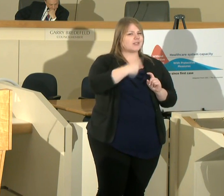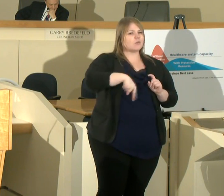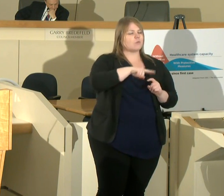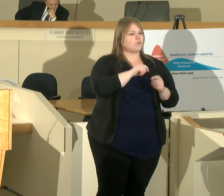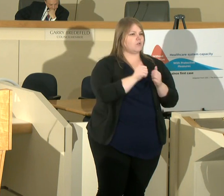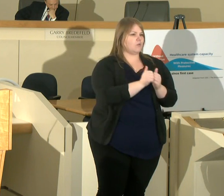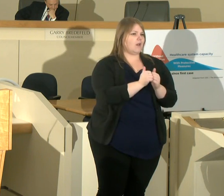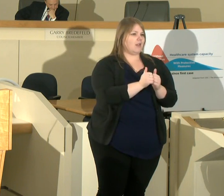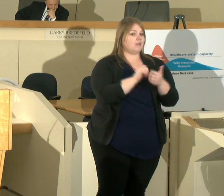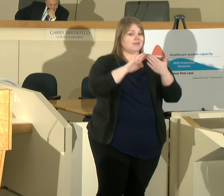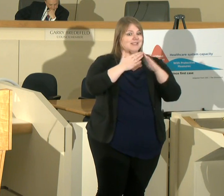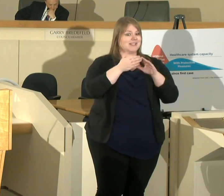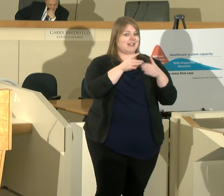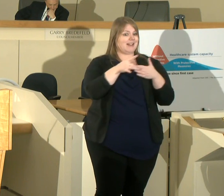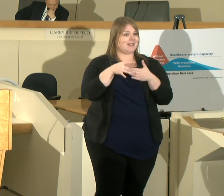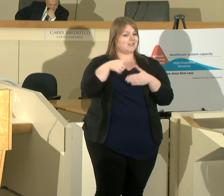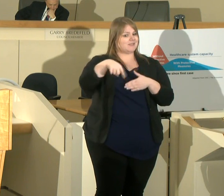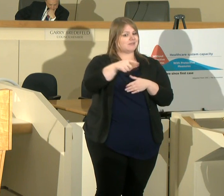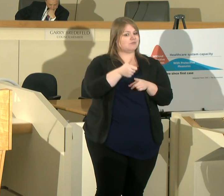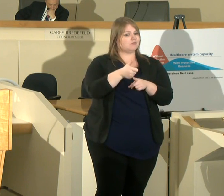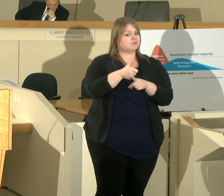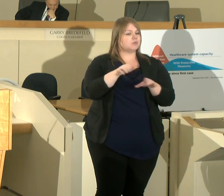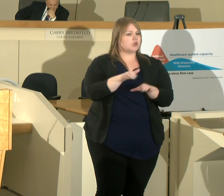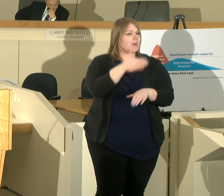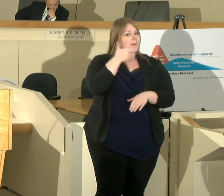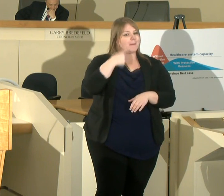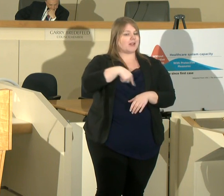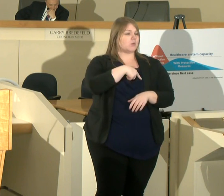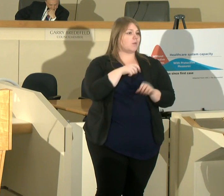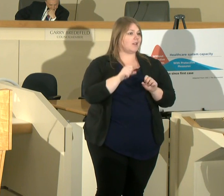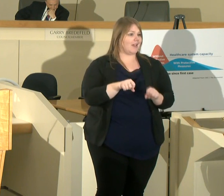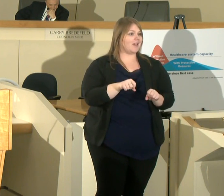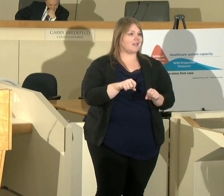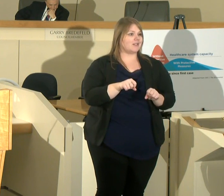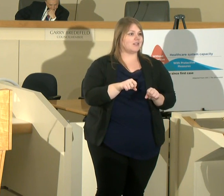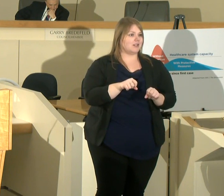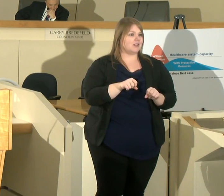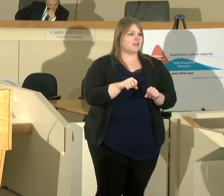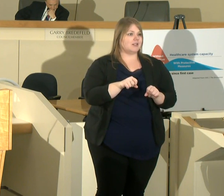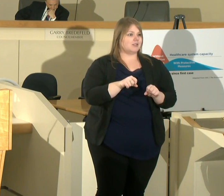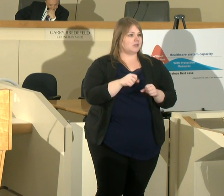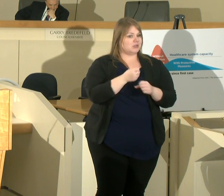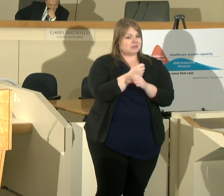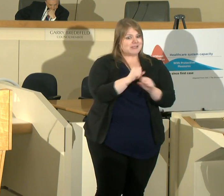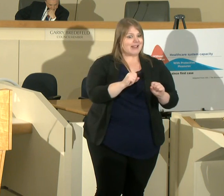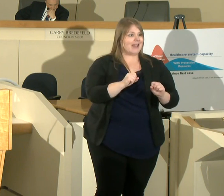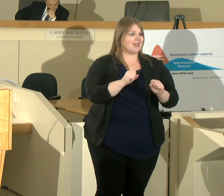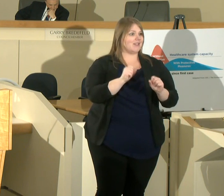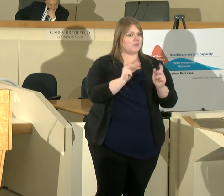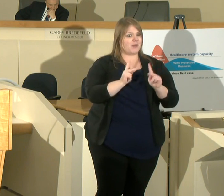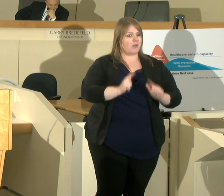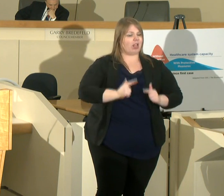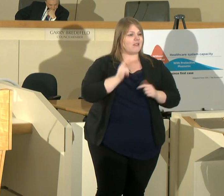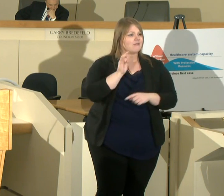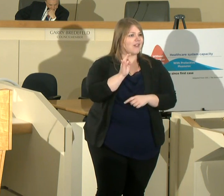city leaders here are doing the best we can to save our our citizens and contain the spread of this virus